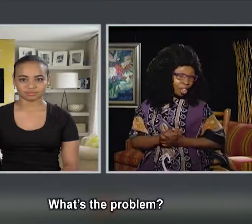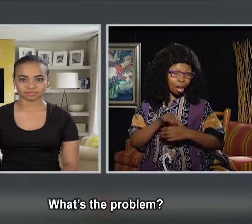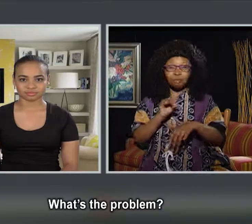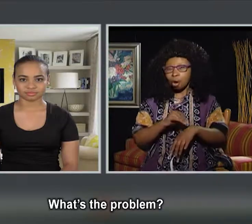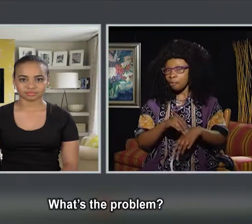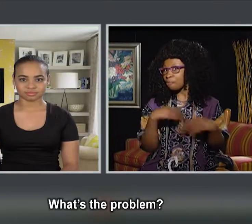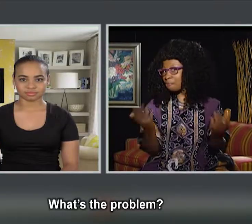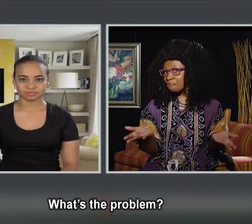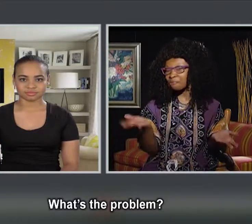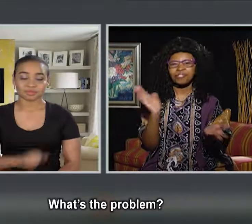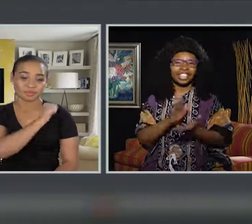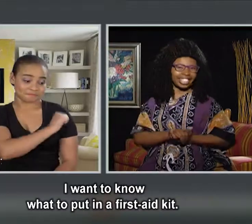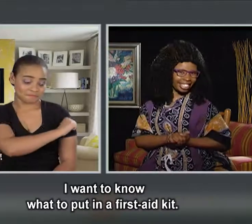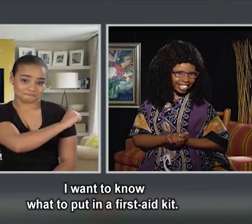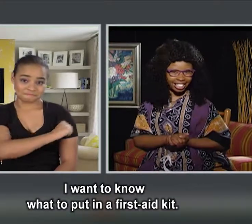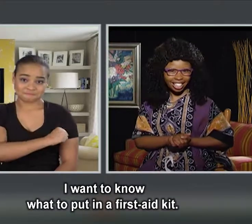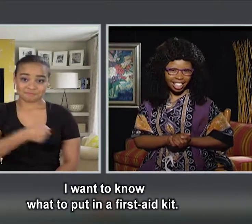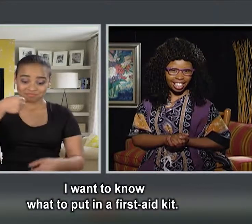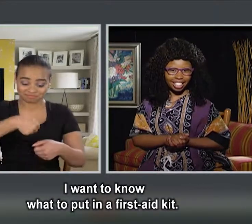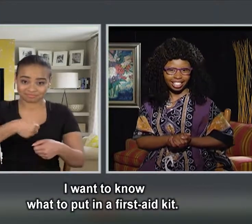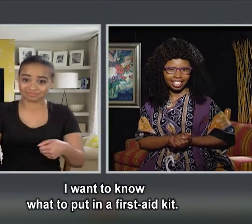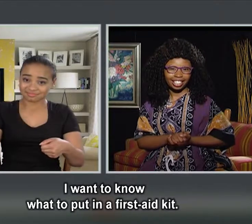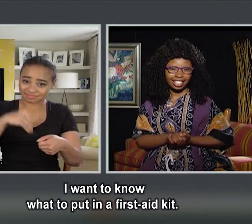What's the problem? I want to know what to put in a first aid kit.